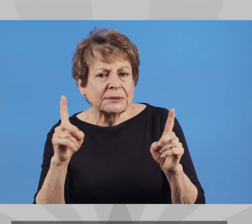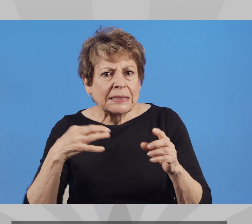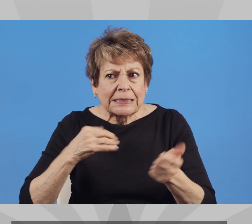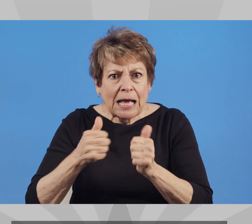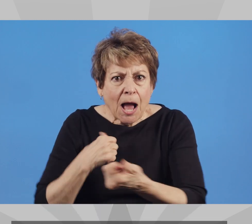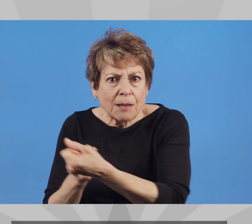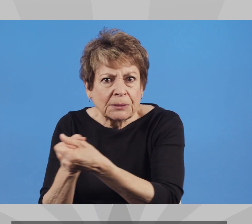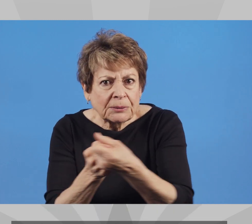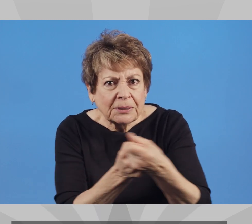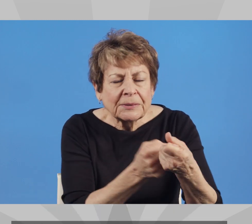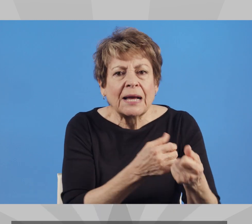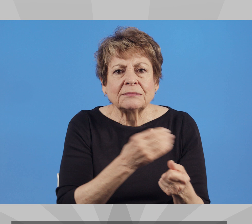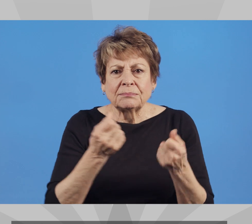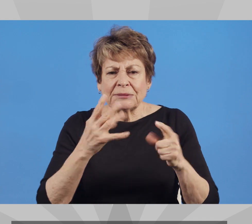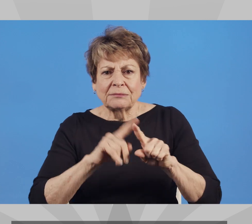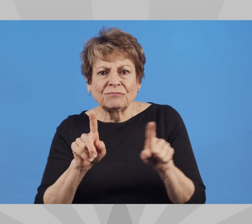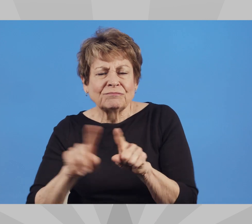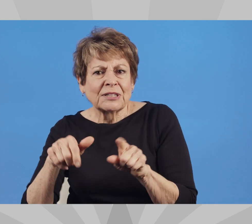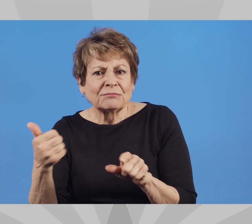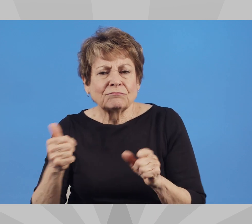and for many charitable organizations.